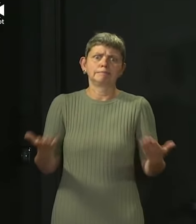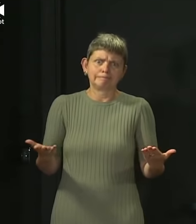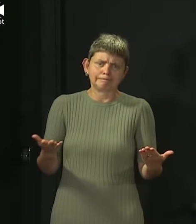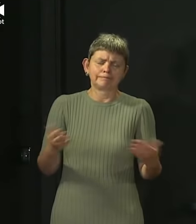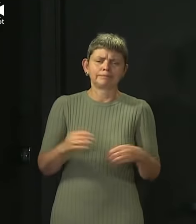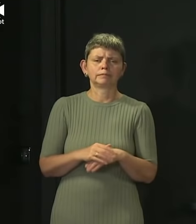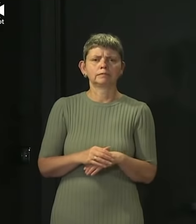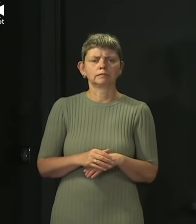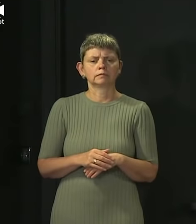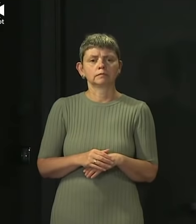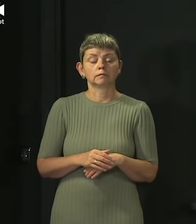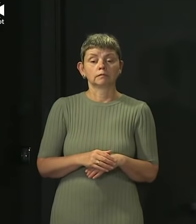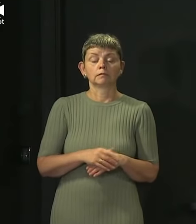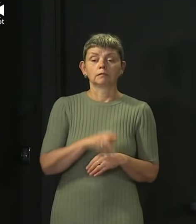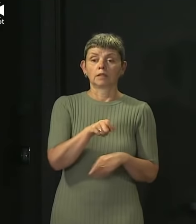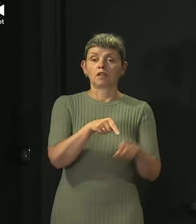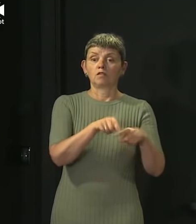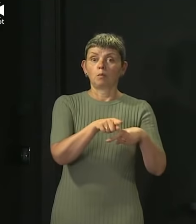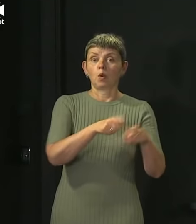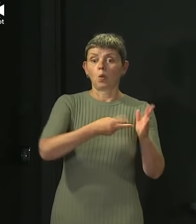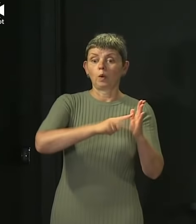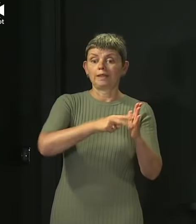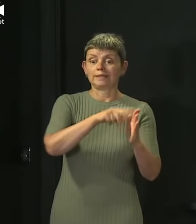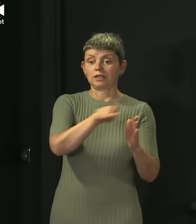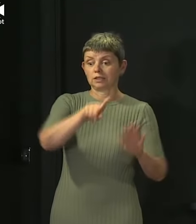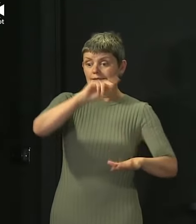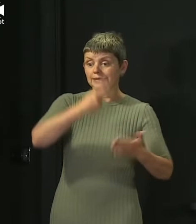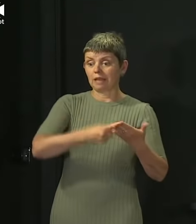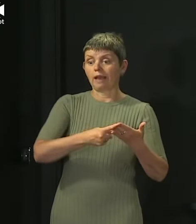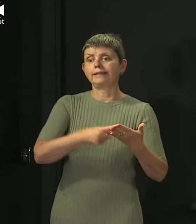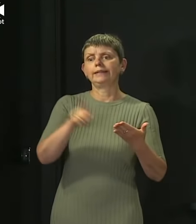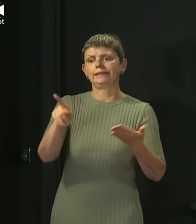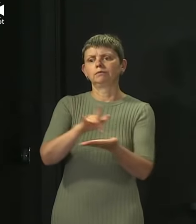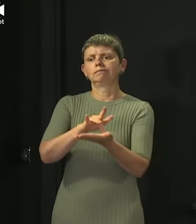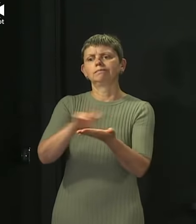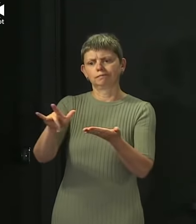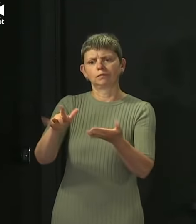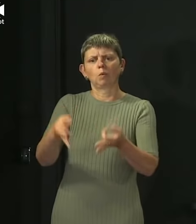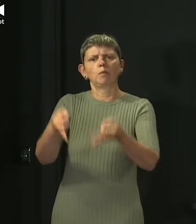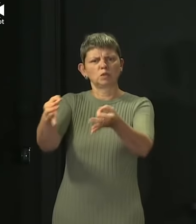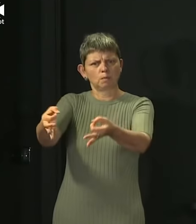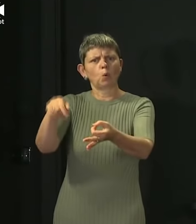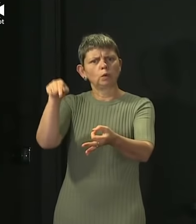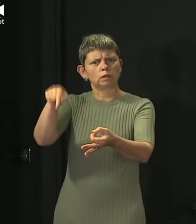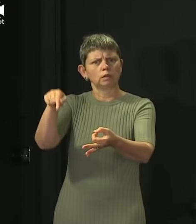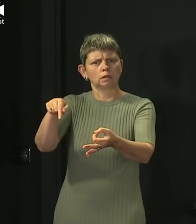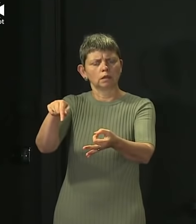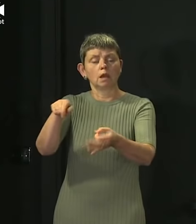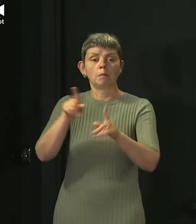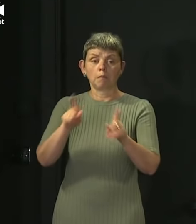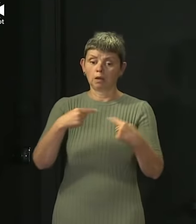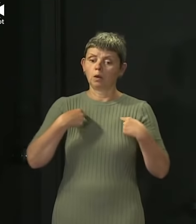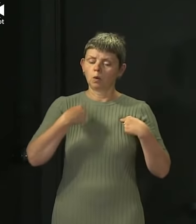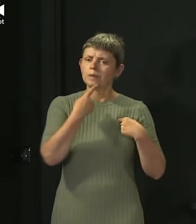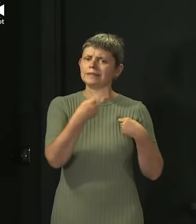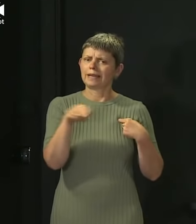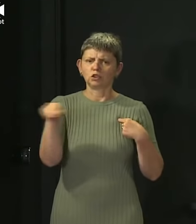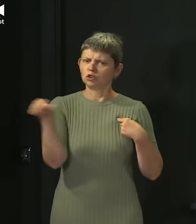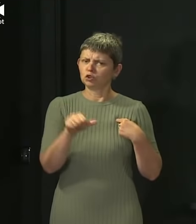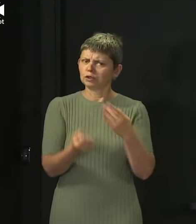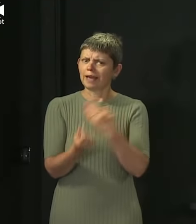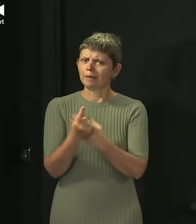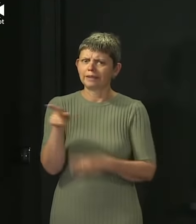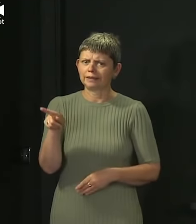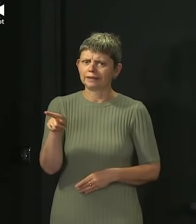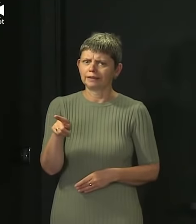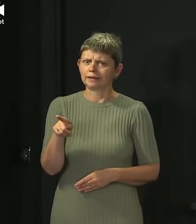Authorities have reached, but the government this morning made very clear our view that the match shouldn't go ahead because of the reasons I set out.